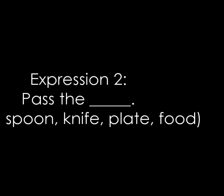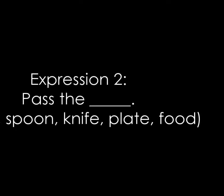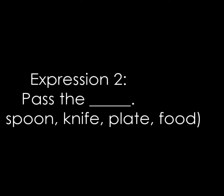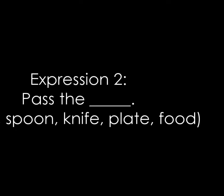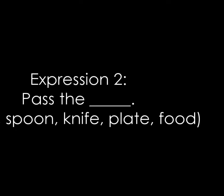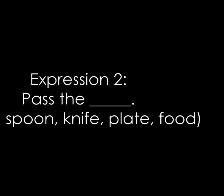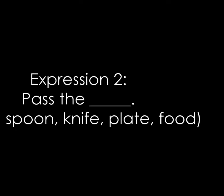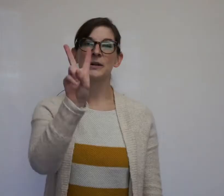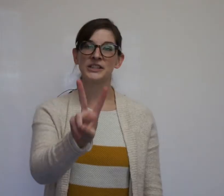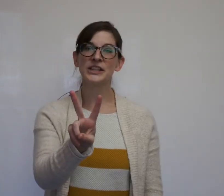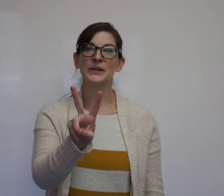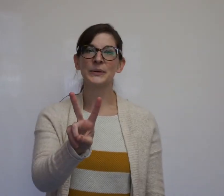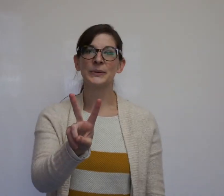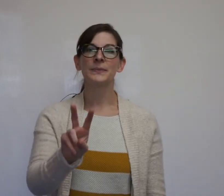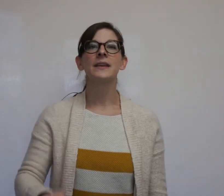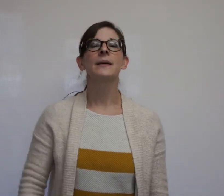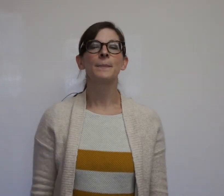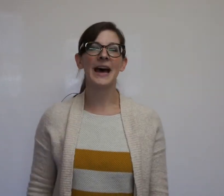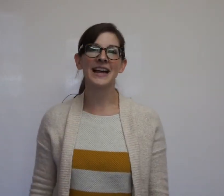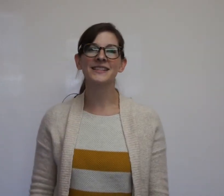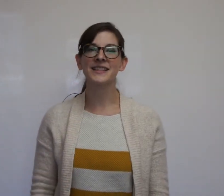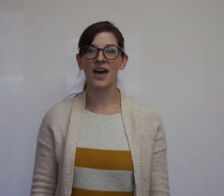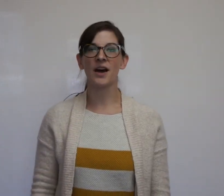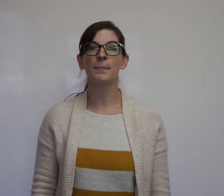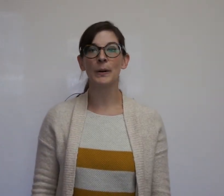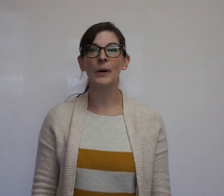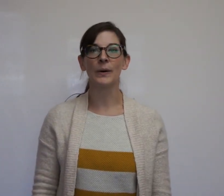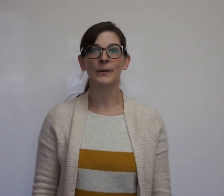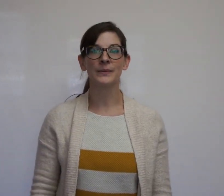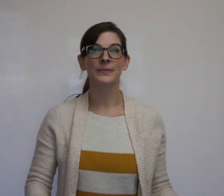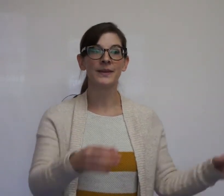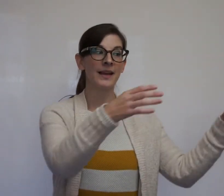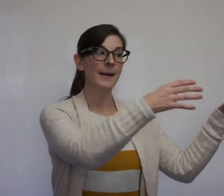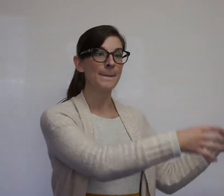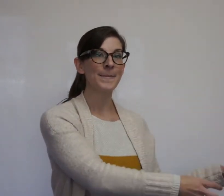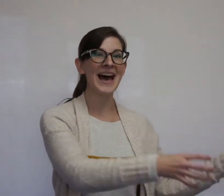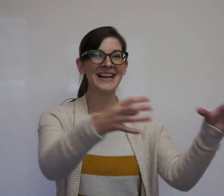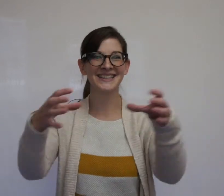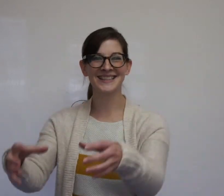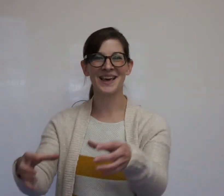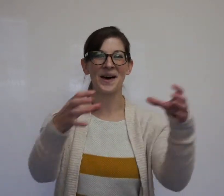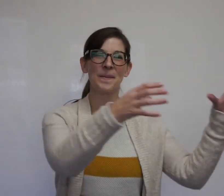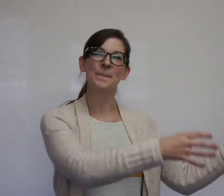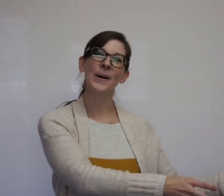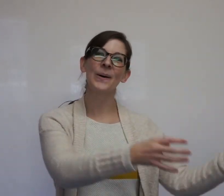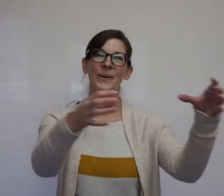Number two, pass the bowl. Pass the bowl.